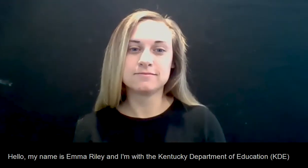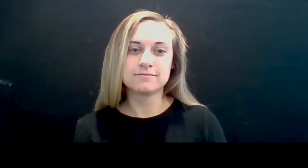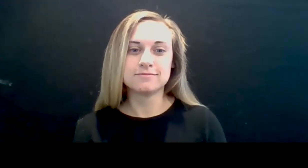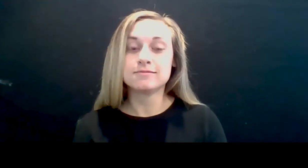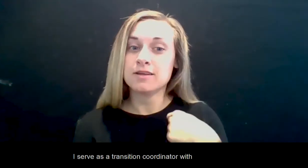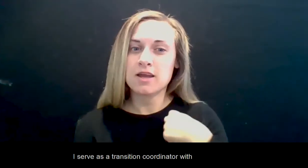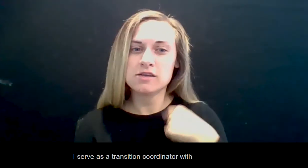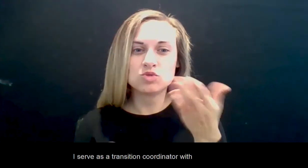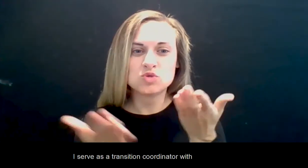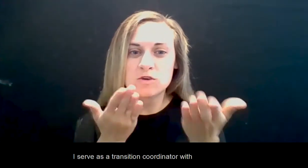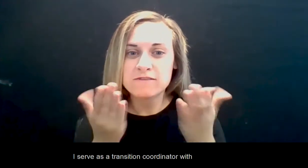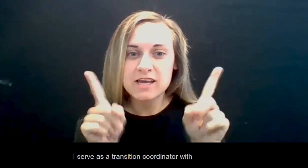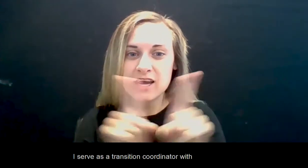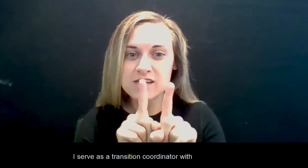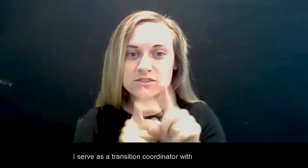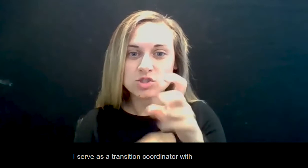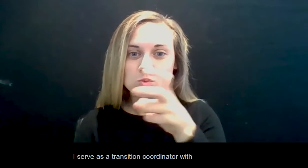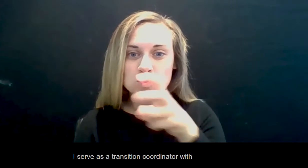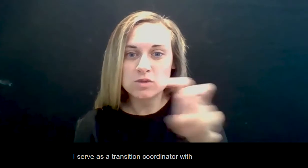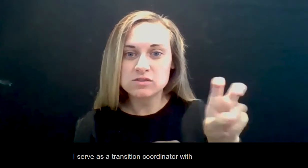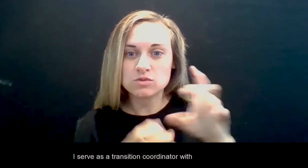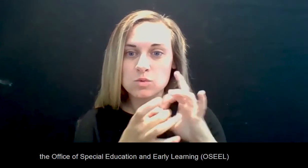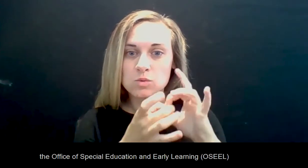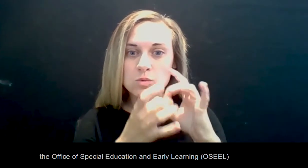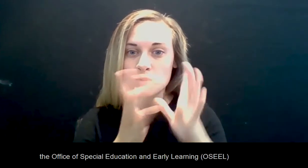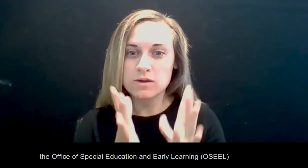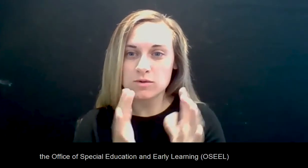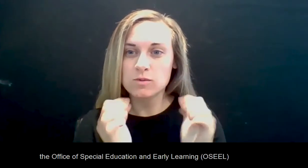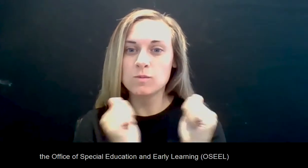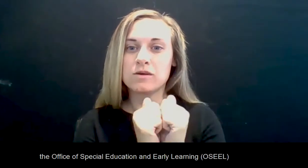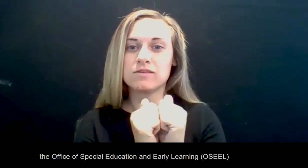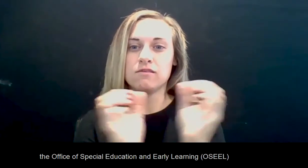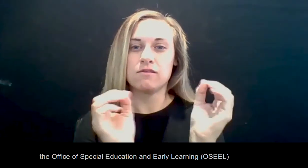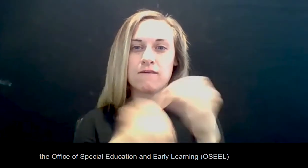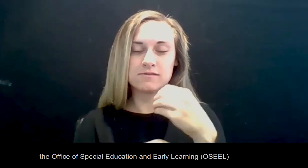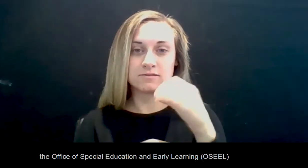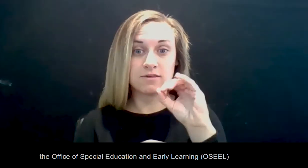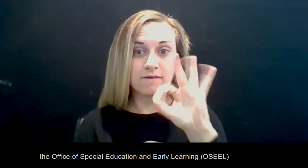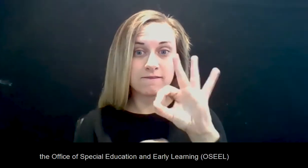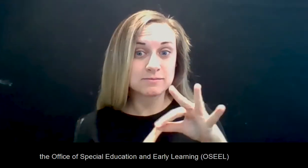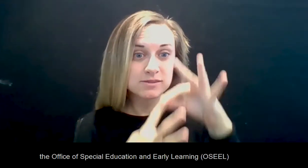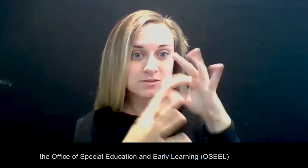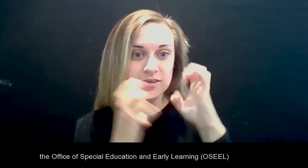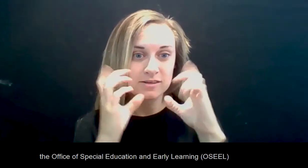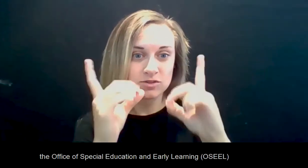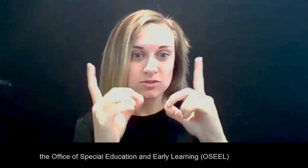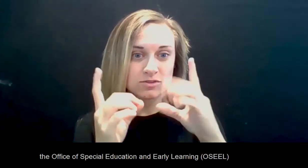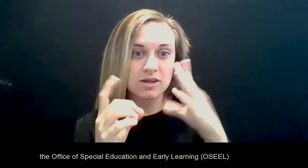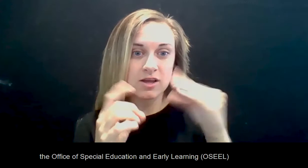I serve as a transition coordinator with the Office of Special Education and Early